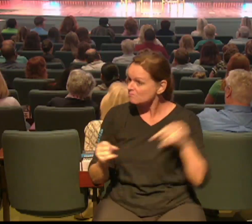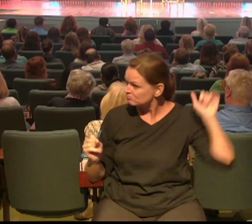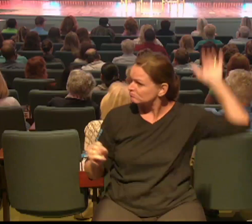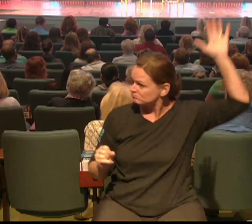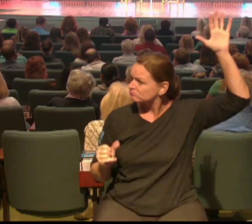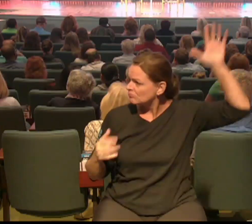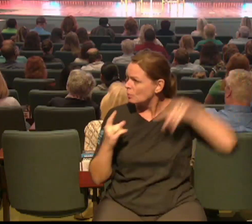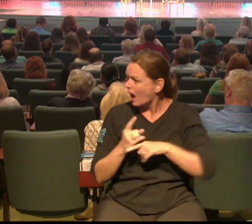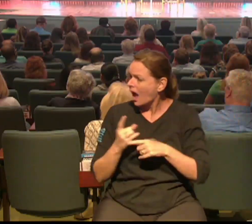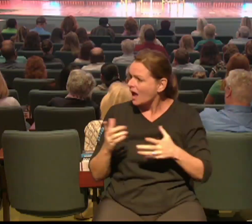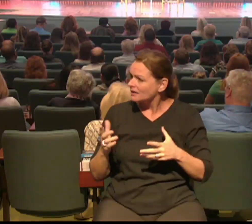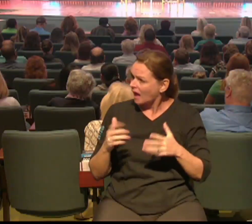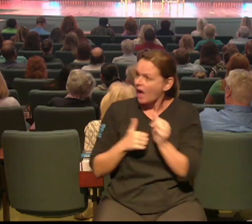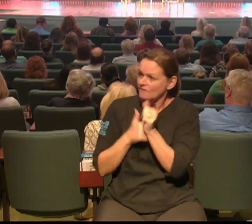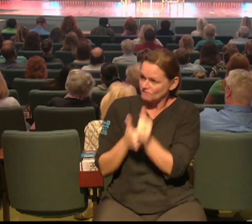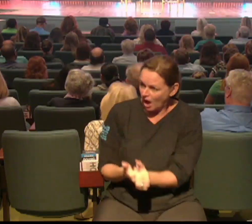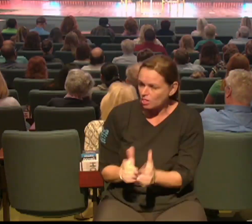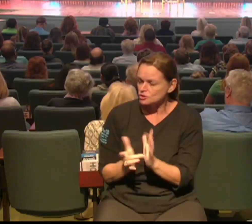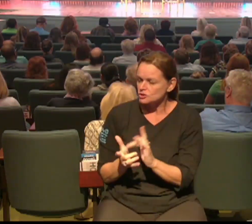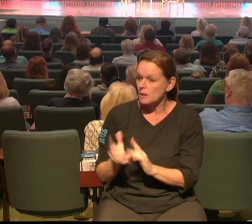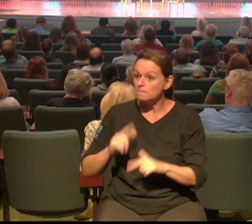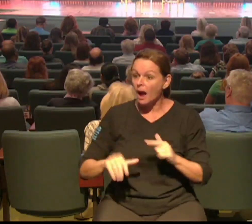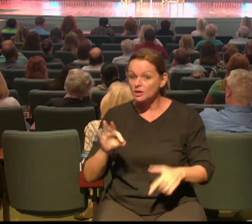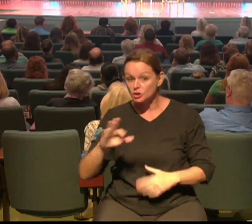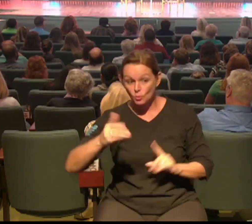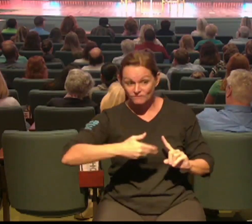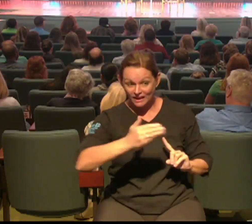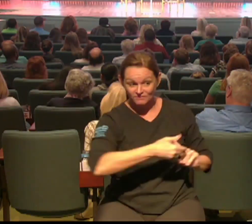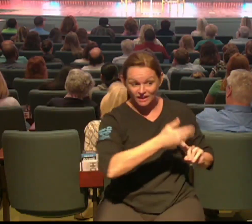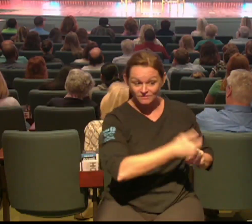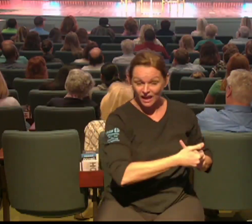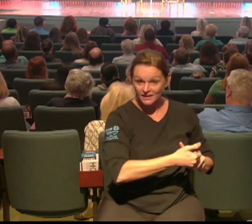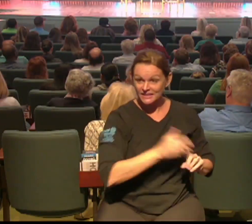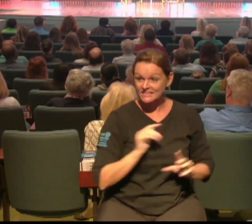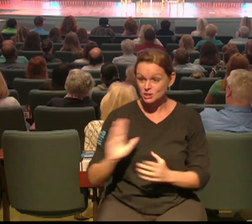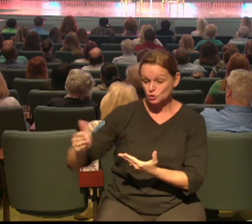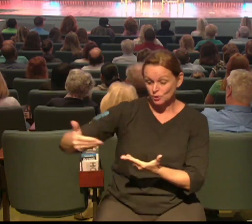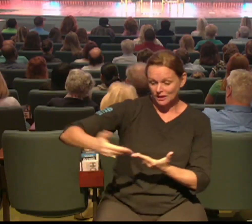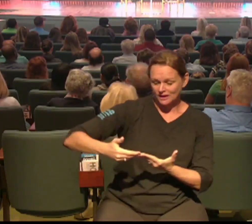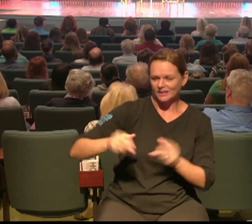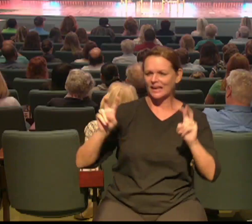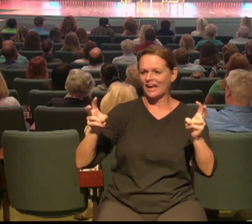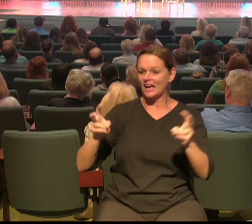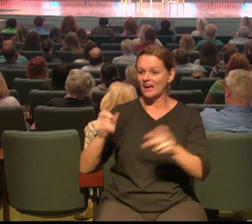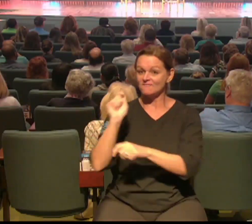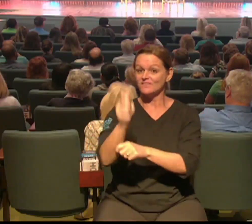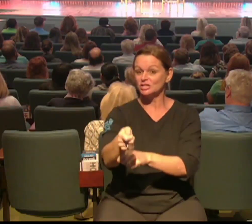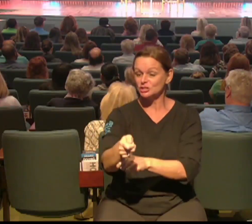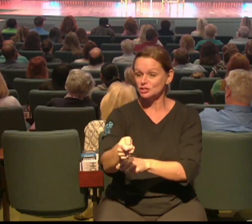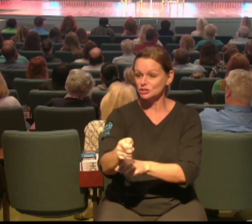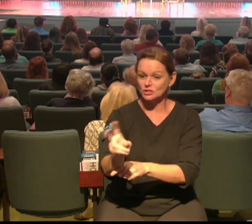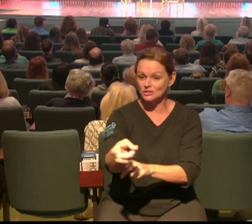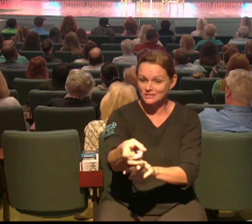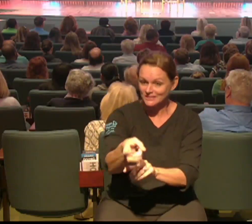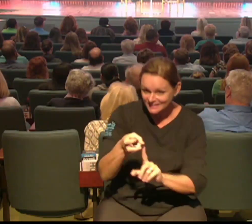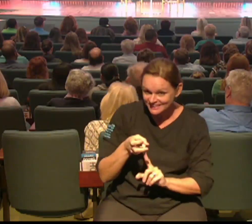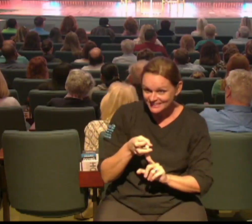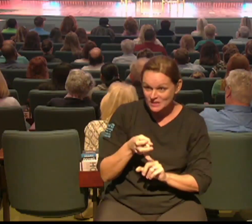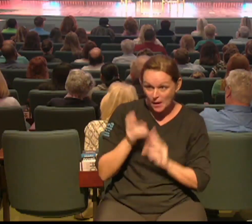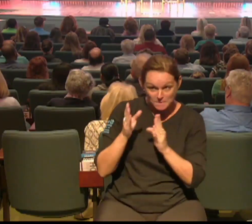hands in the room would probably go up but then if I asked you if you've gone fishing this week for somebody to find Jesus many of those hands would